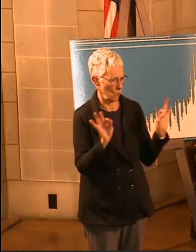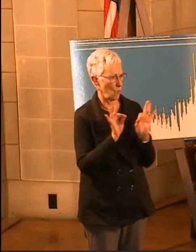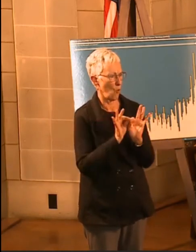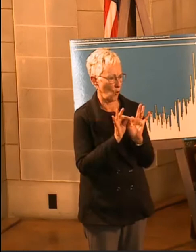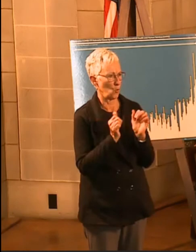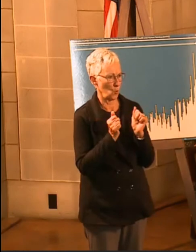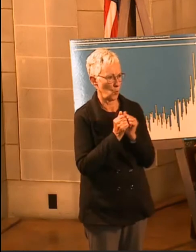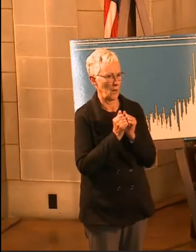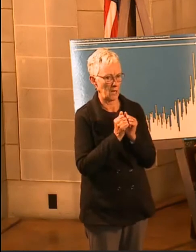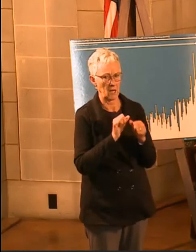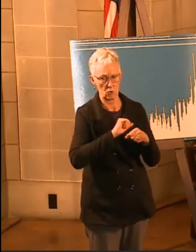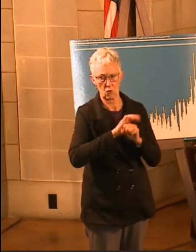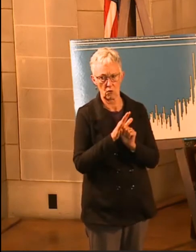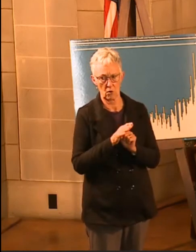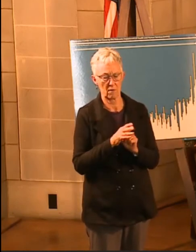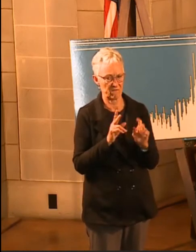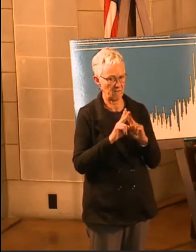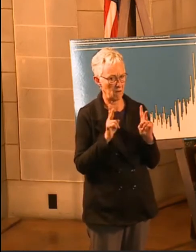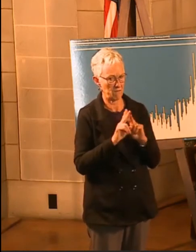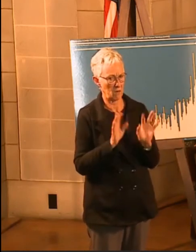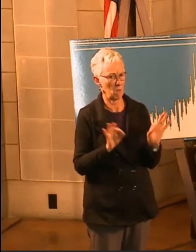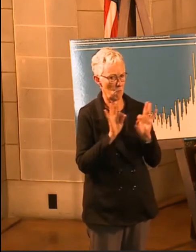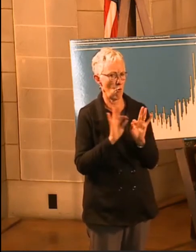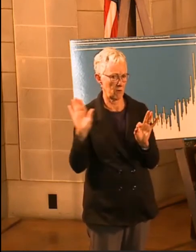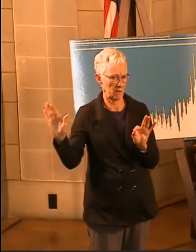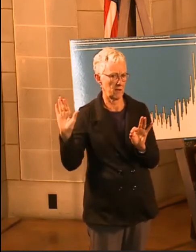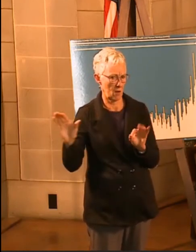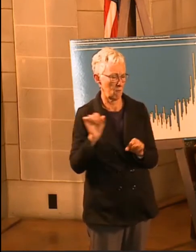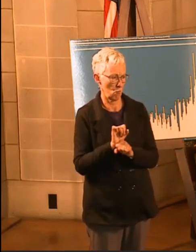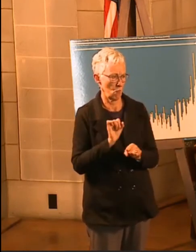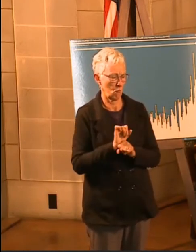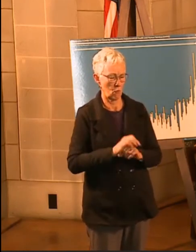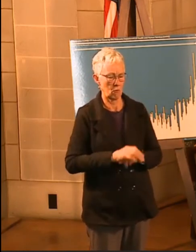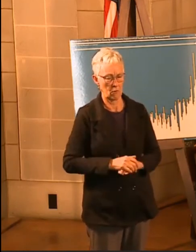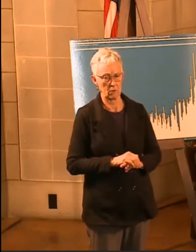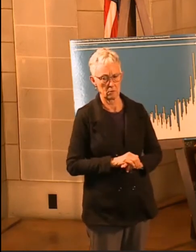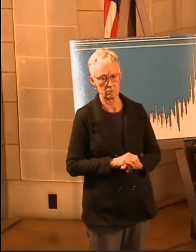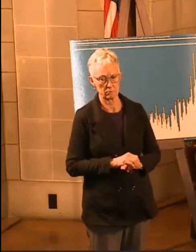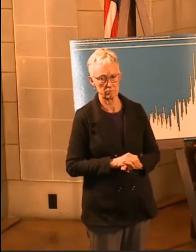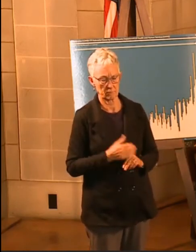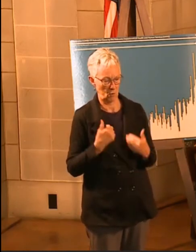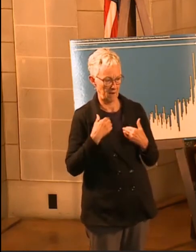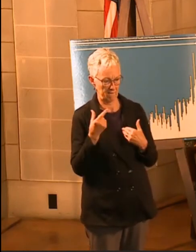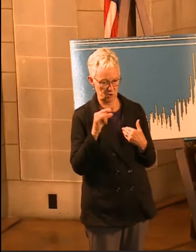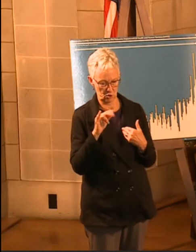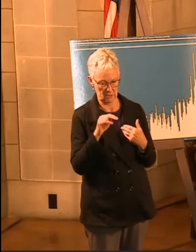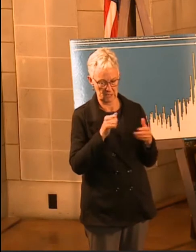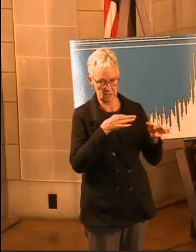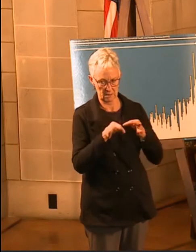Probably one of the most critical roles. So I'll have Gina come up and speak a little bit about what they've been doing.